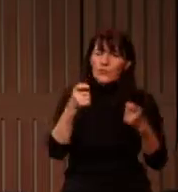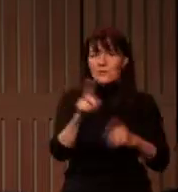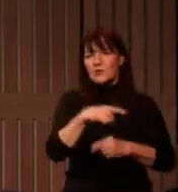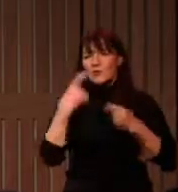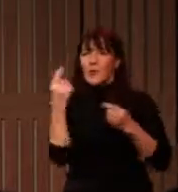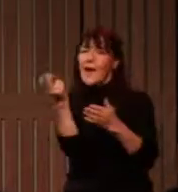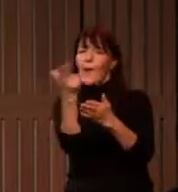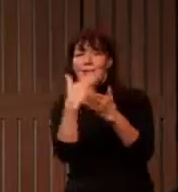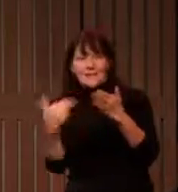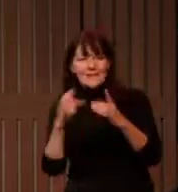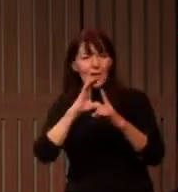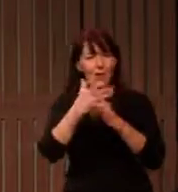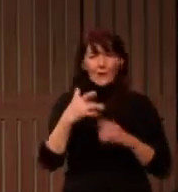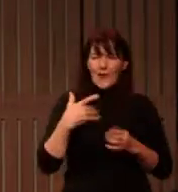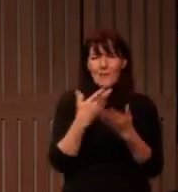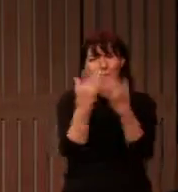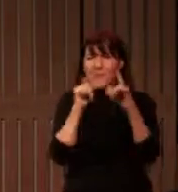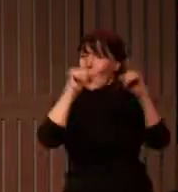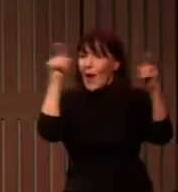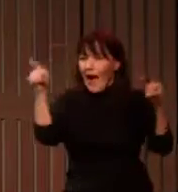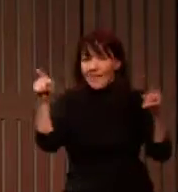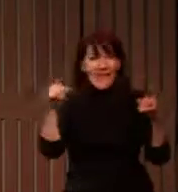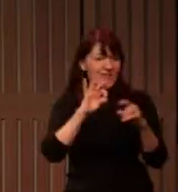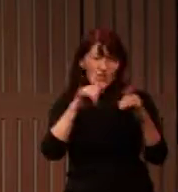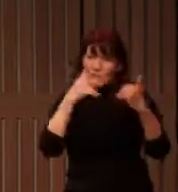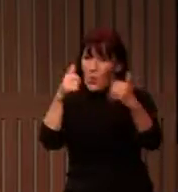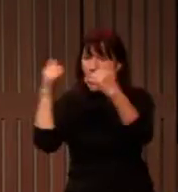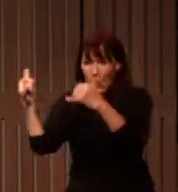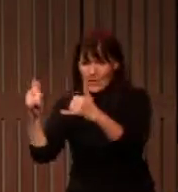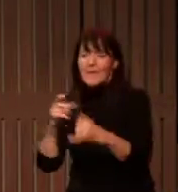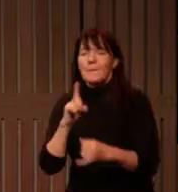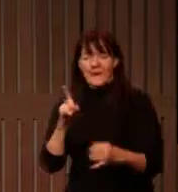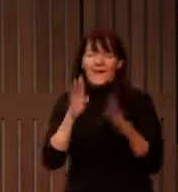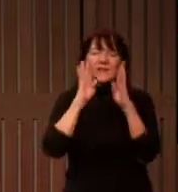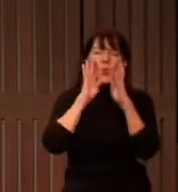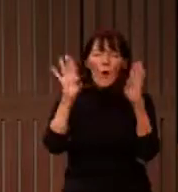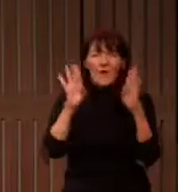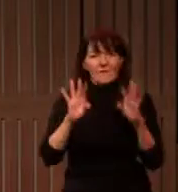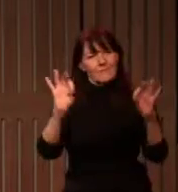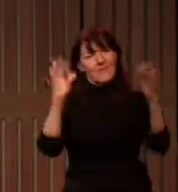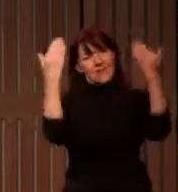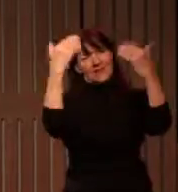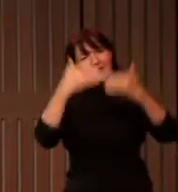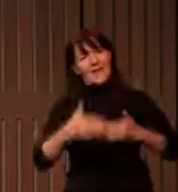life. There are many more out there who don't get these awards, but I think it's wonderful on these nights to